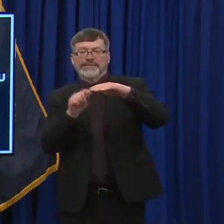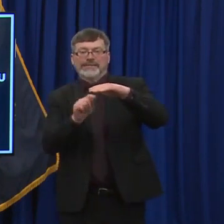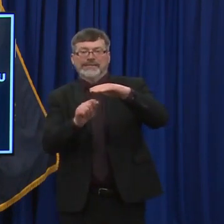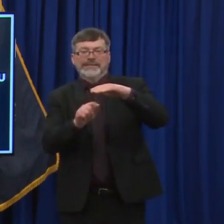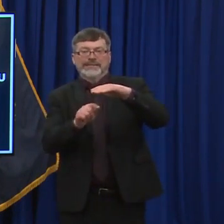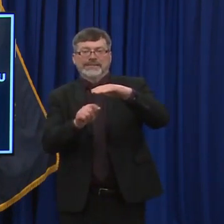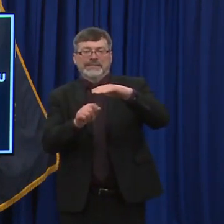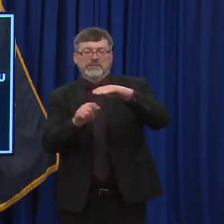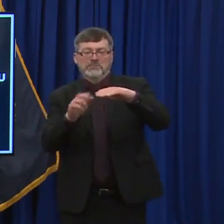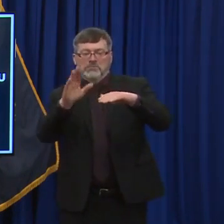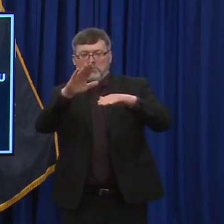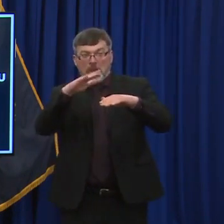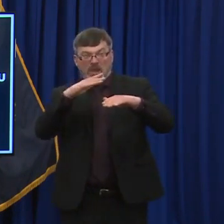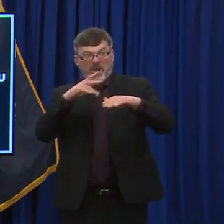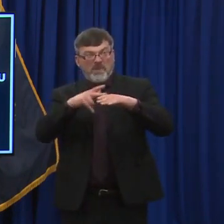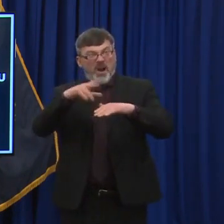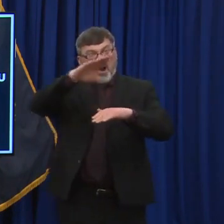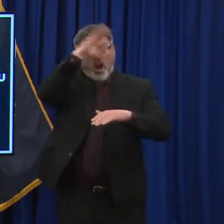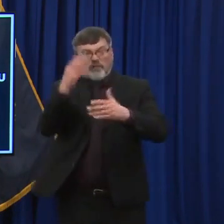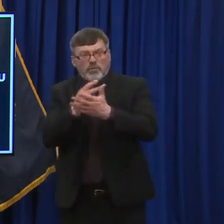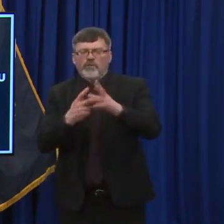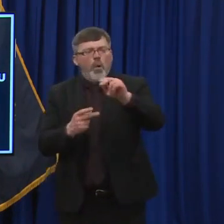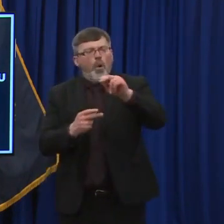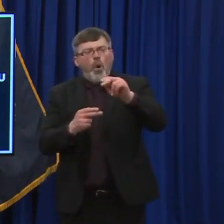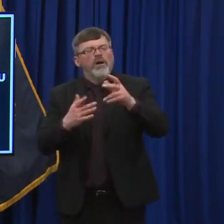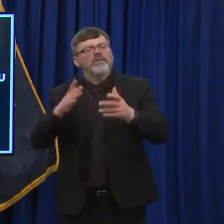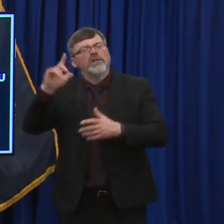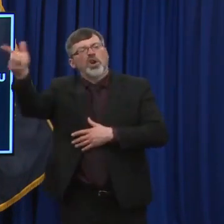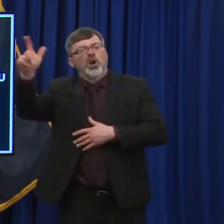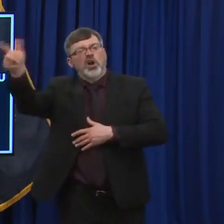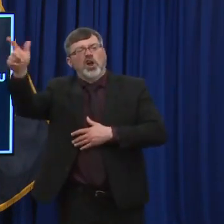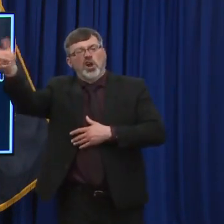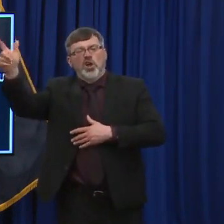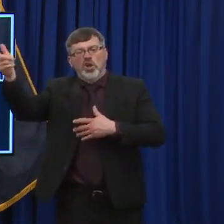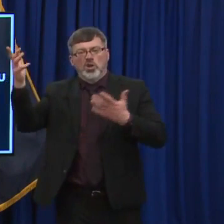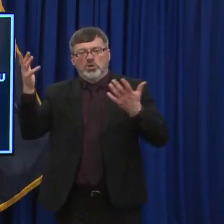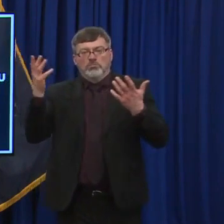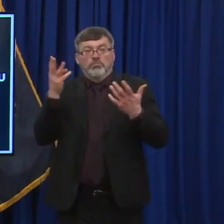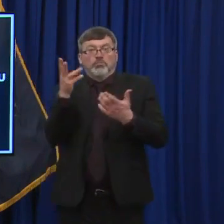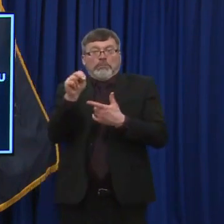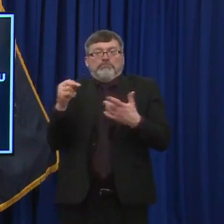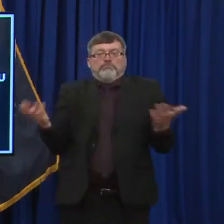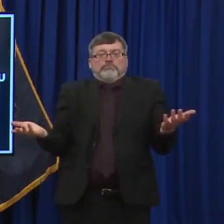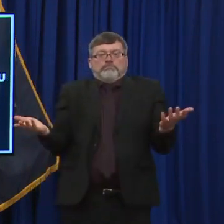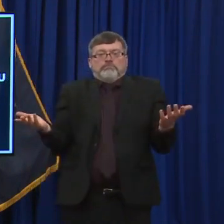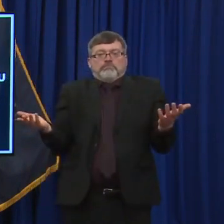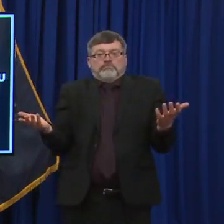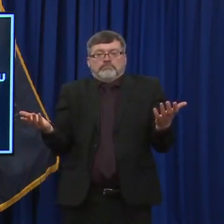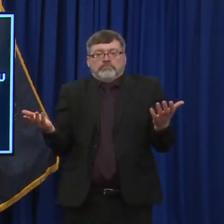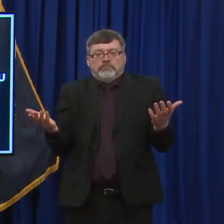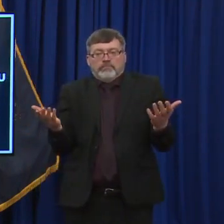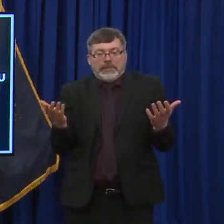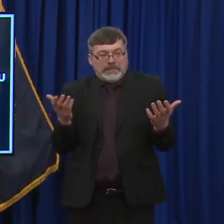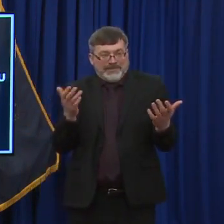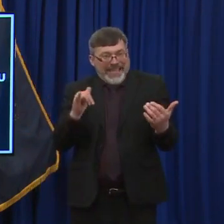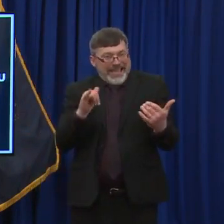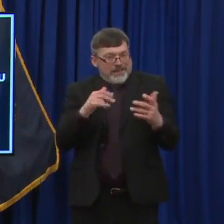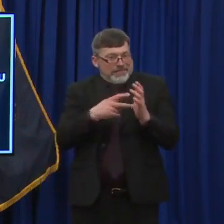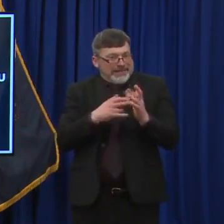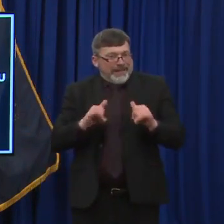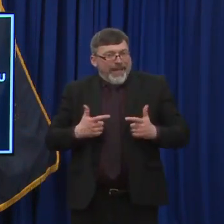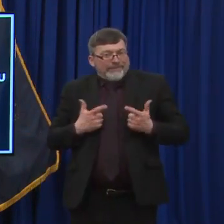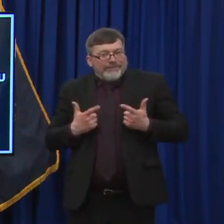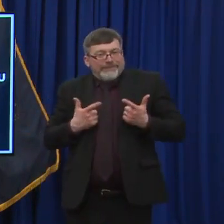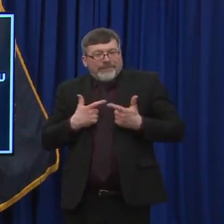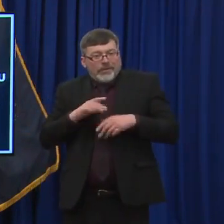for, you know, our children in our state. But it's going to be a process of rolling out vaccine. And, you know, we will we